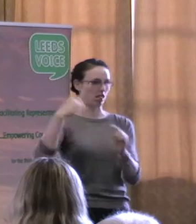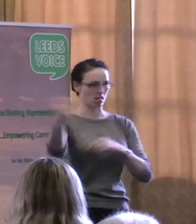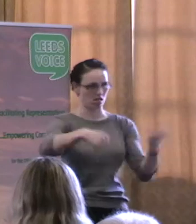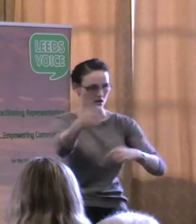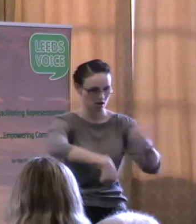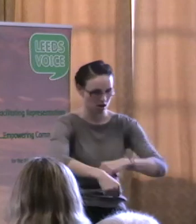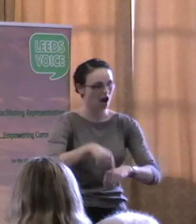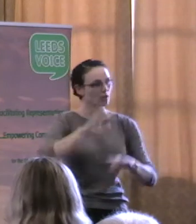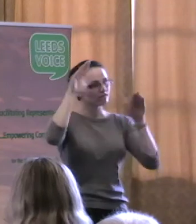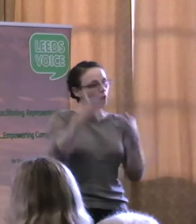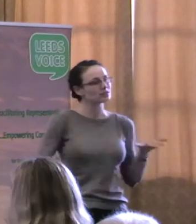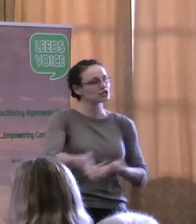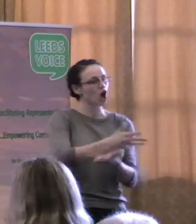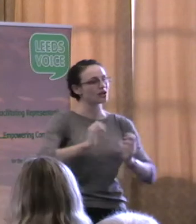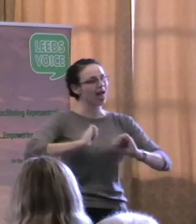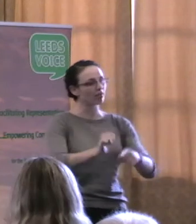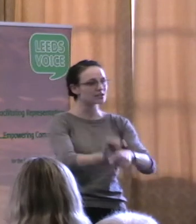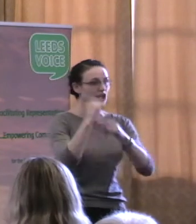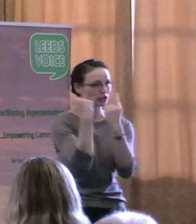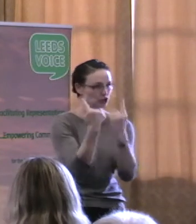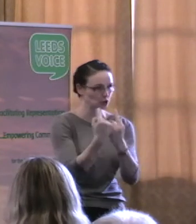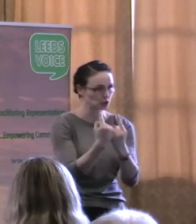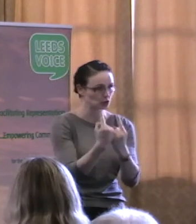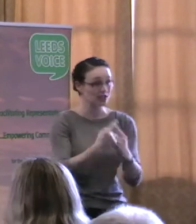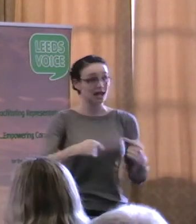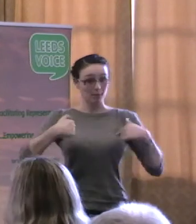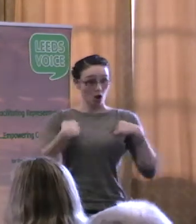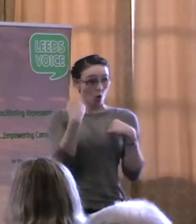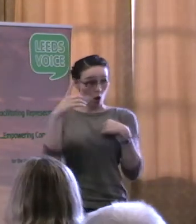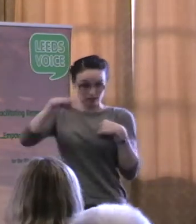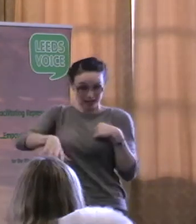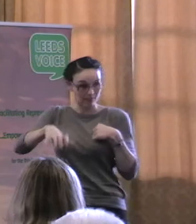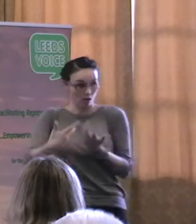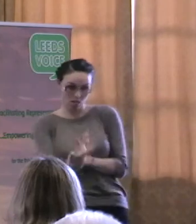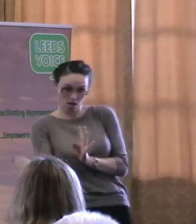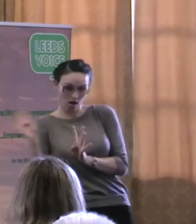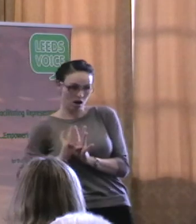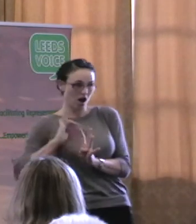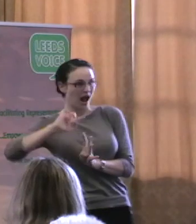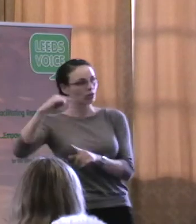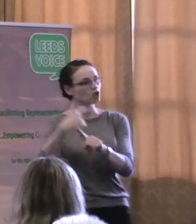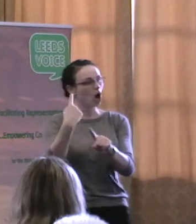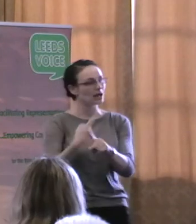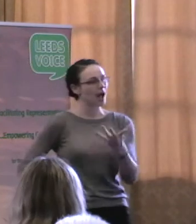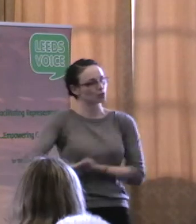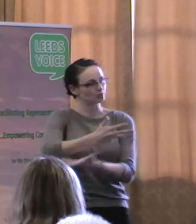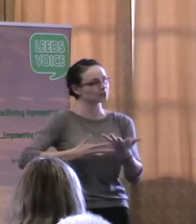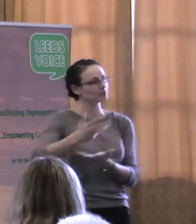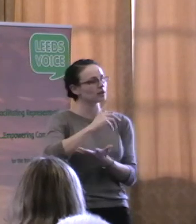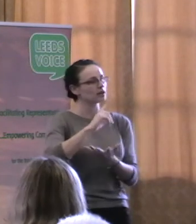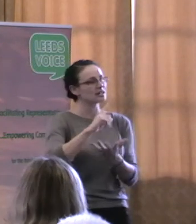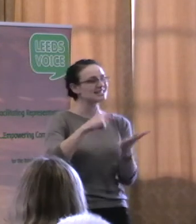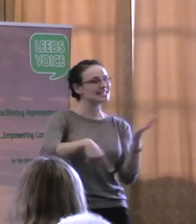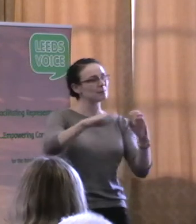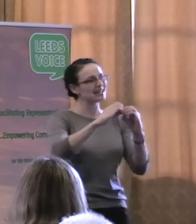And I chaired a table last table, and we had a scenario, actually, about TB in schools. And,